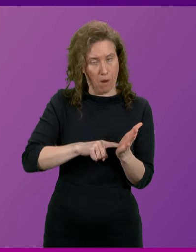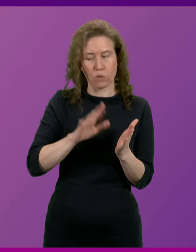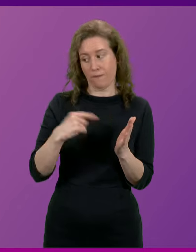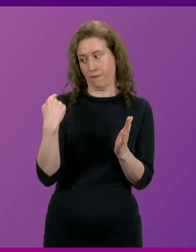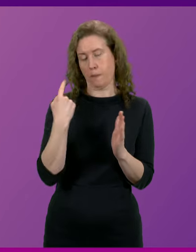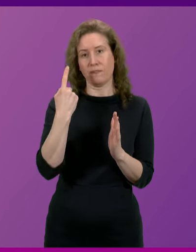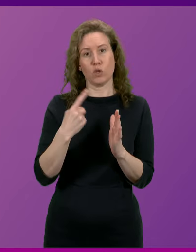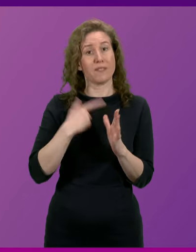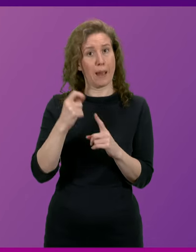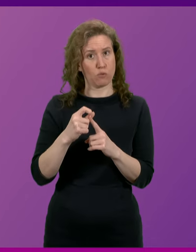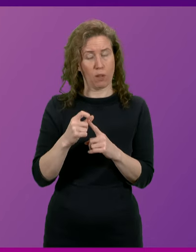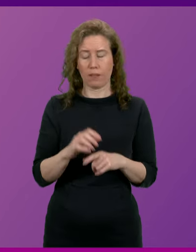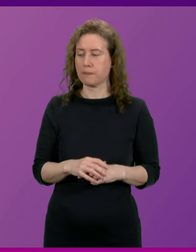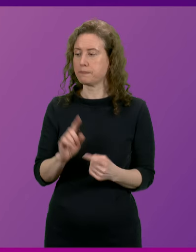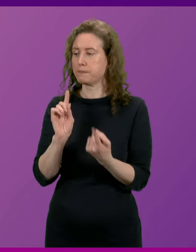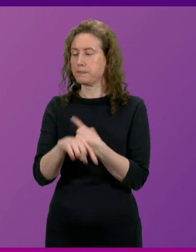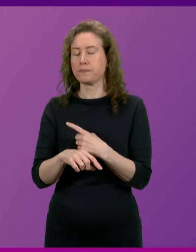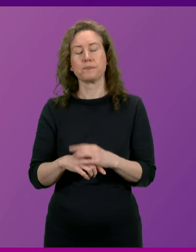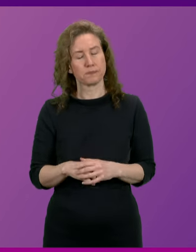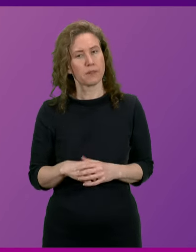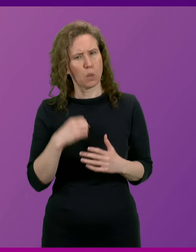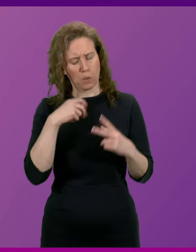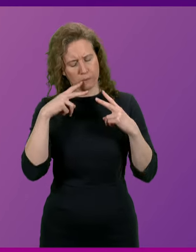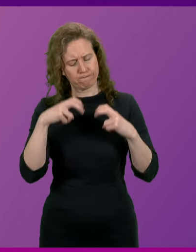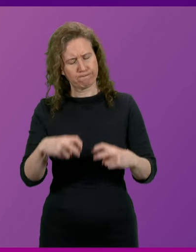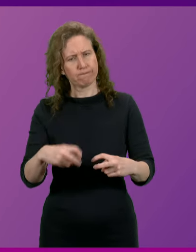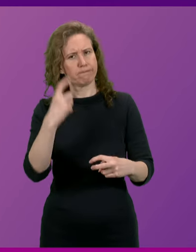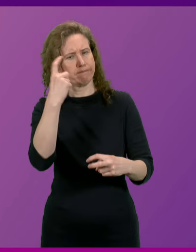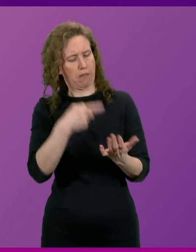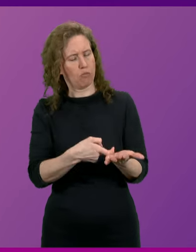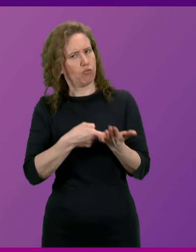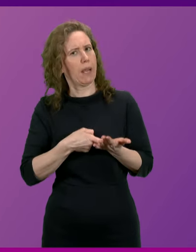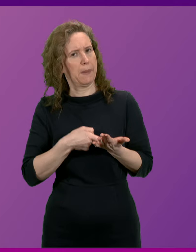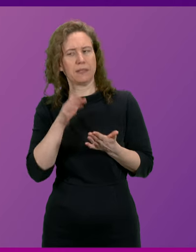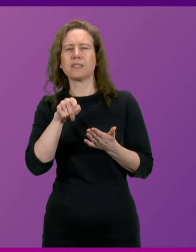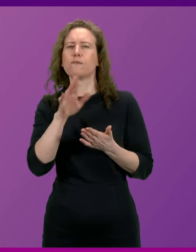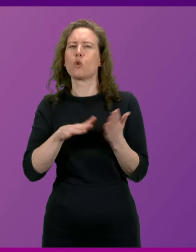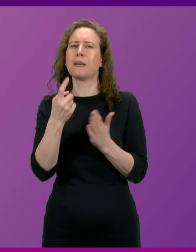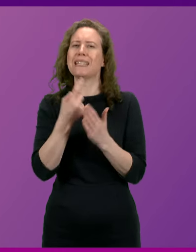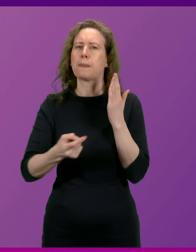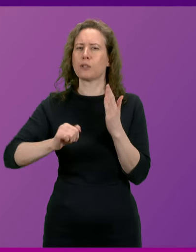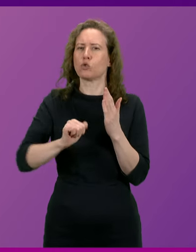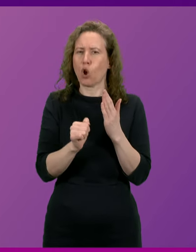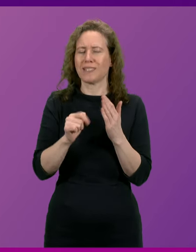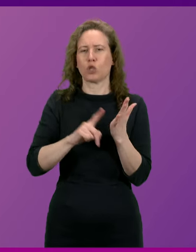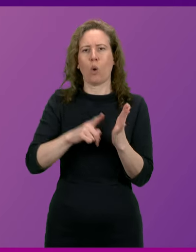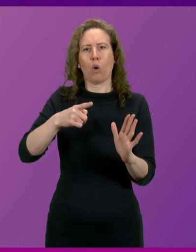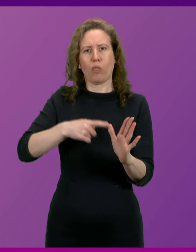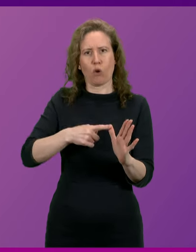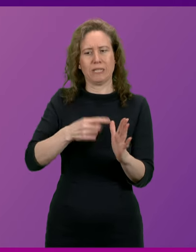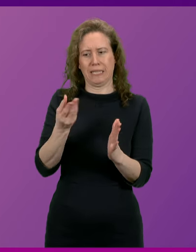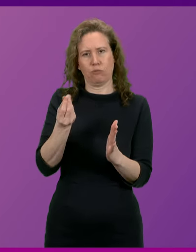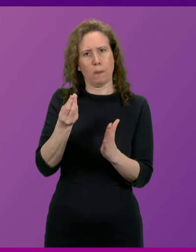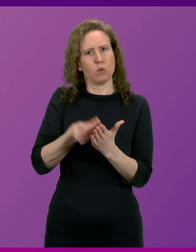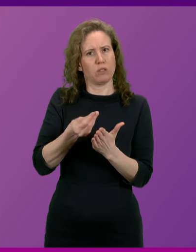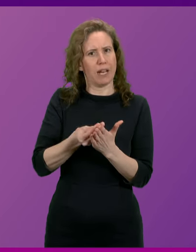First Minister. Presenting Officer, we will, of course, look and consider the recommendations of the independent Scottish Local Authority Remuneration